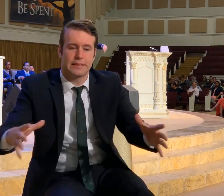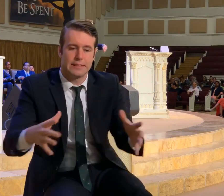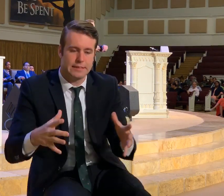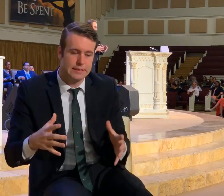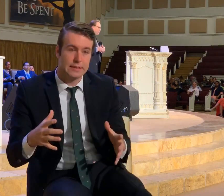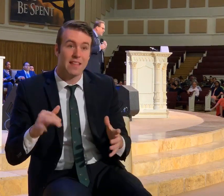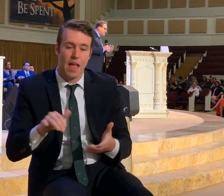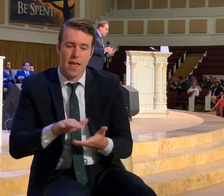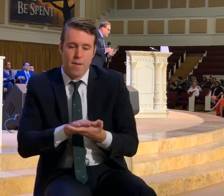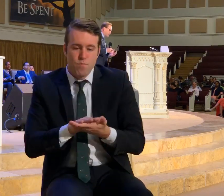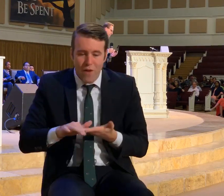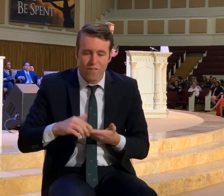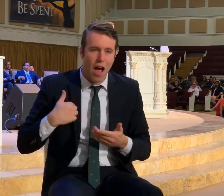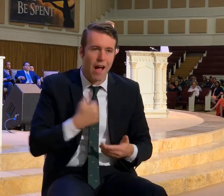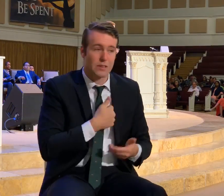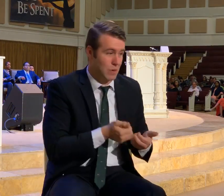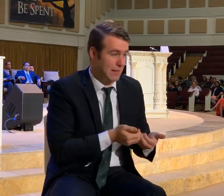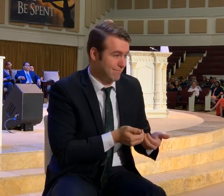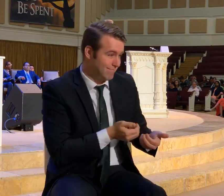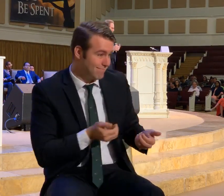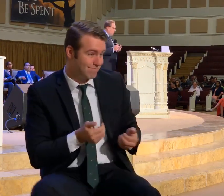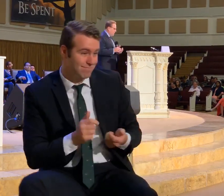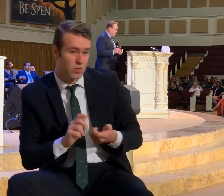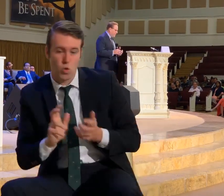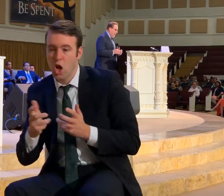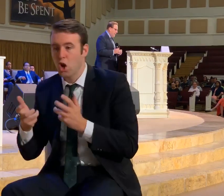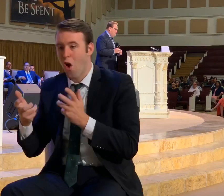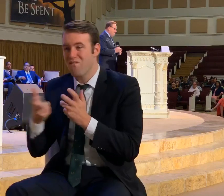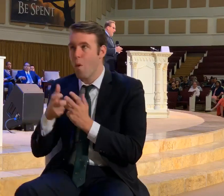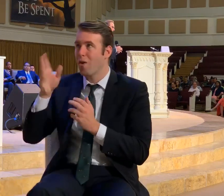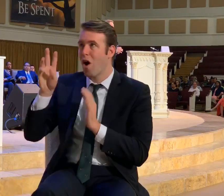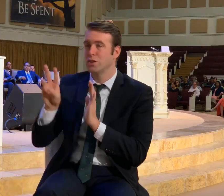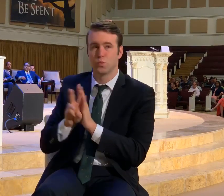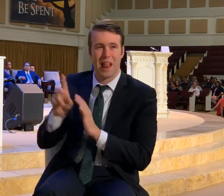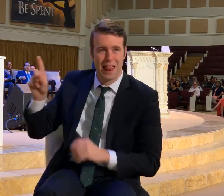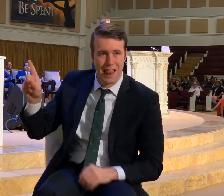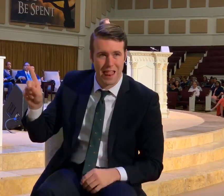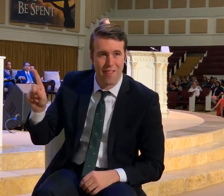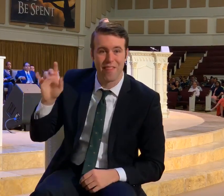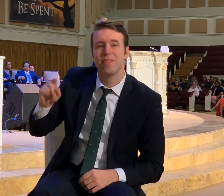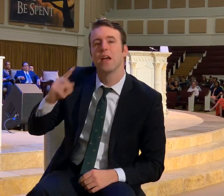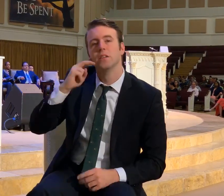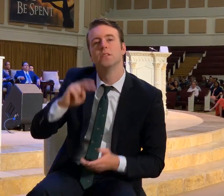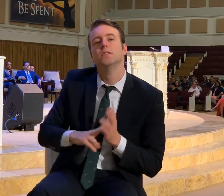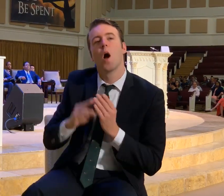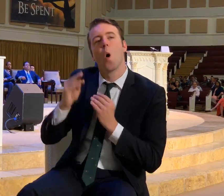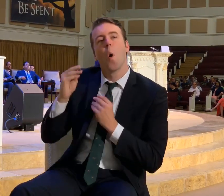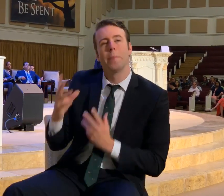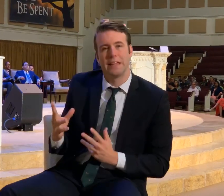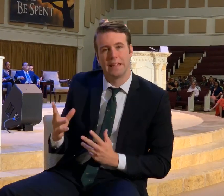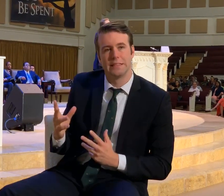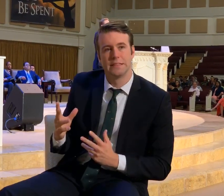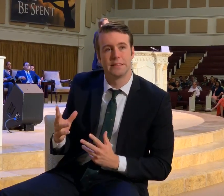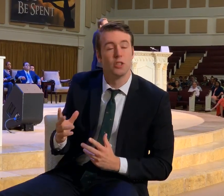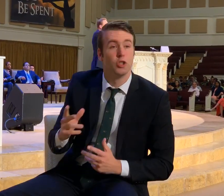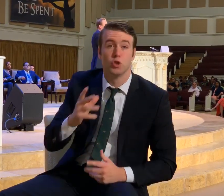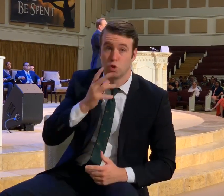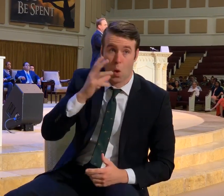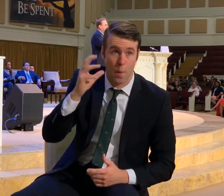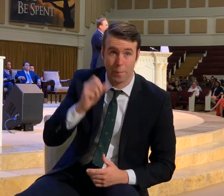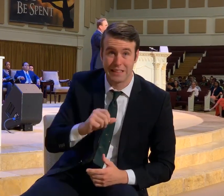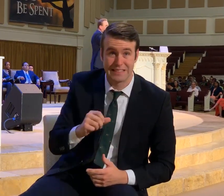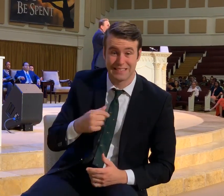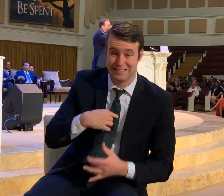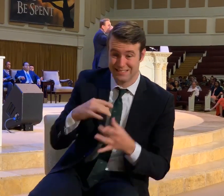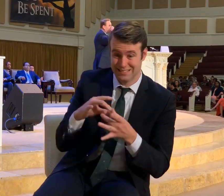purifying us. It's bringing us into conformity to the will of God. And it is unto obedience. So everything. Don't miss this. This